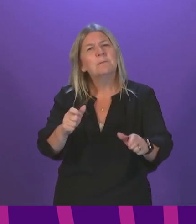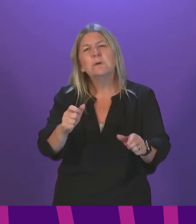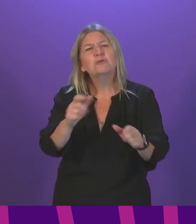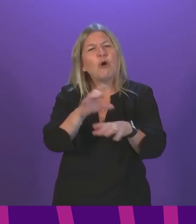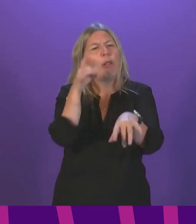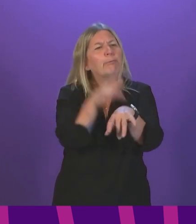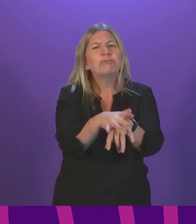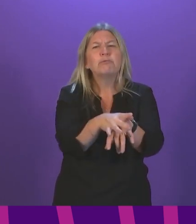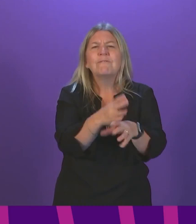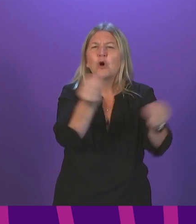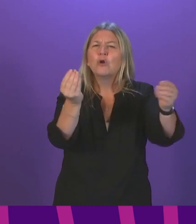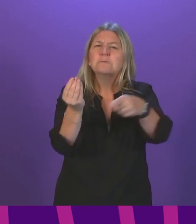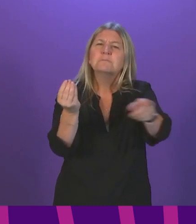needs.